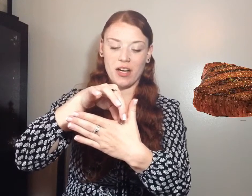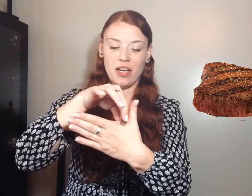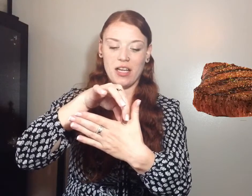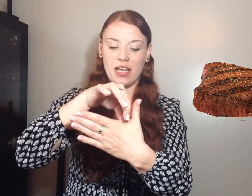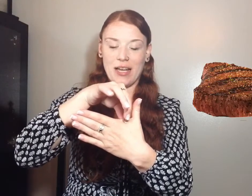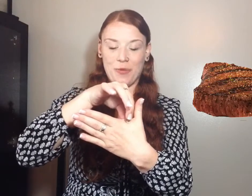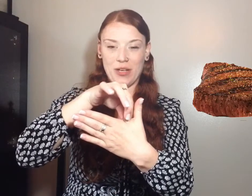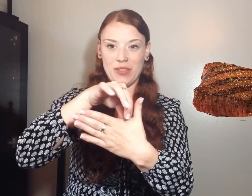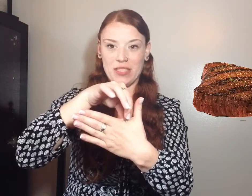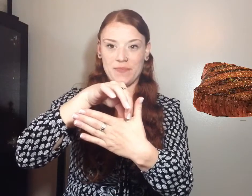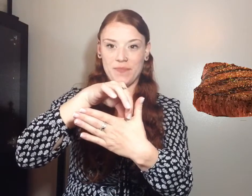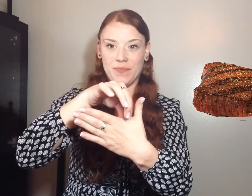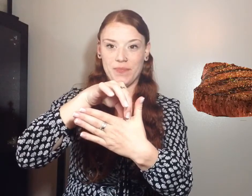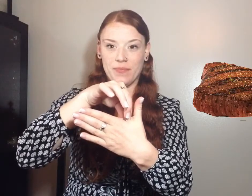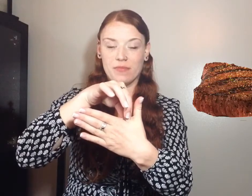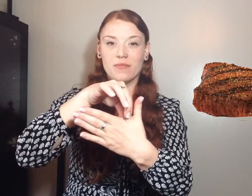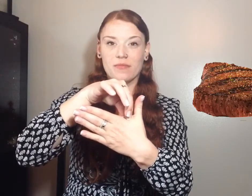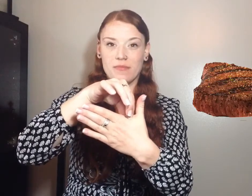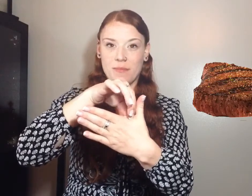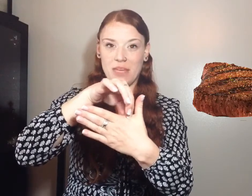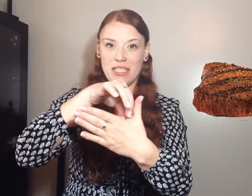and wiggles. Meat.